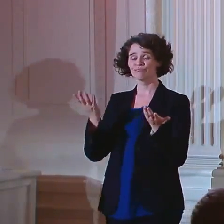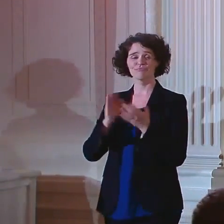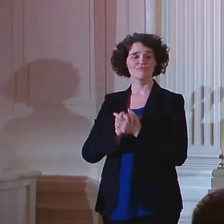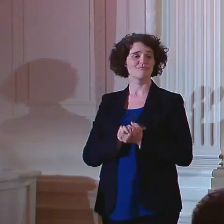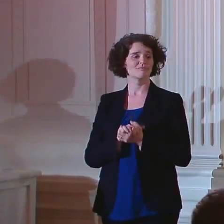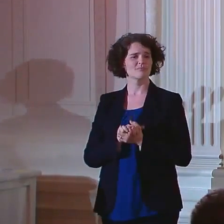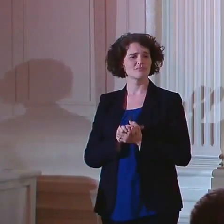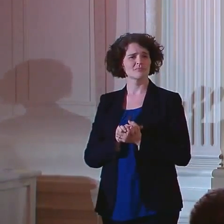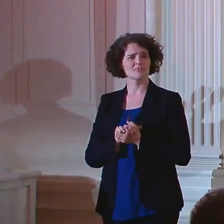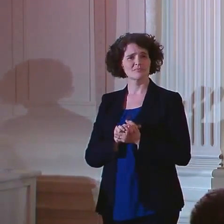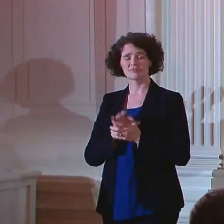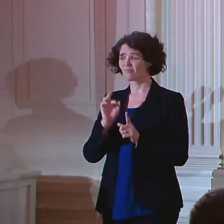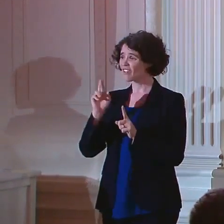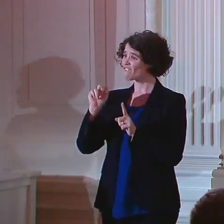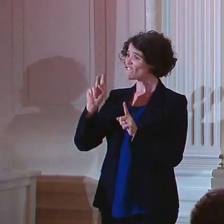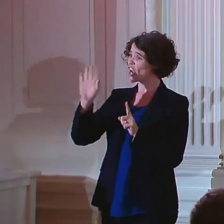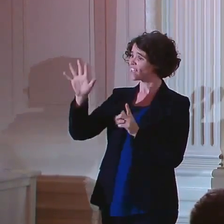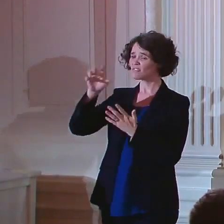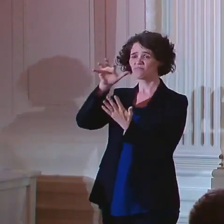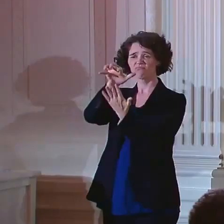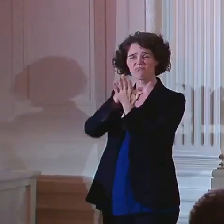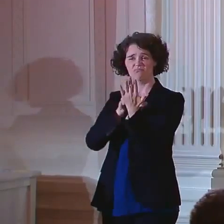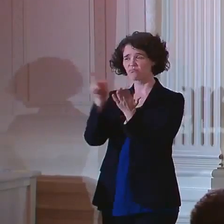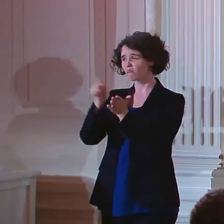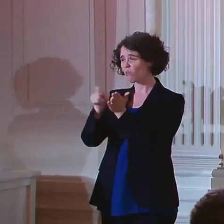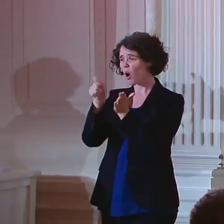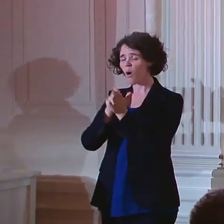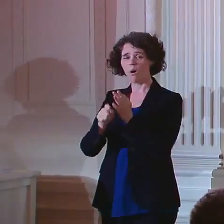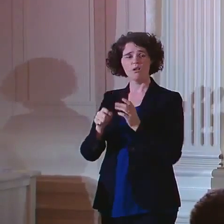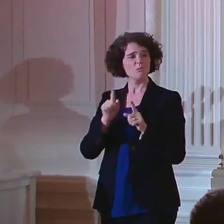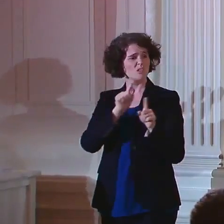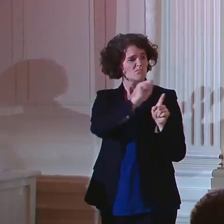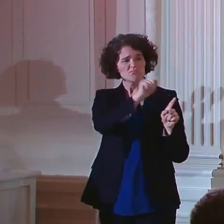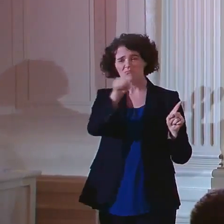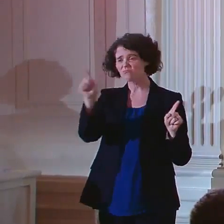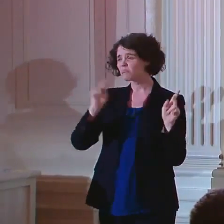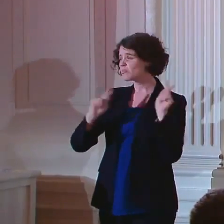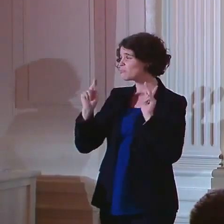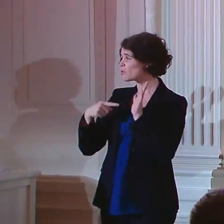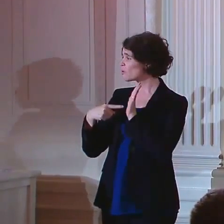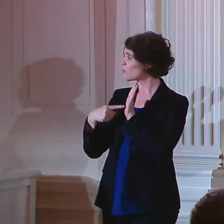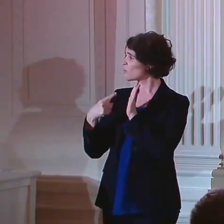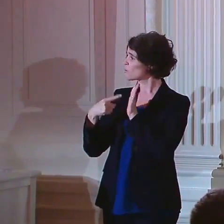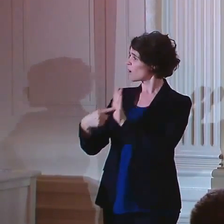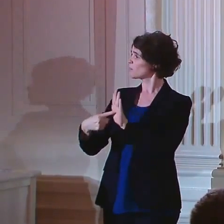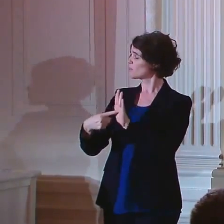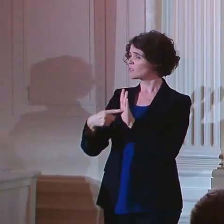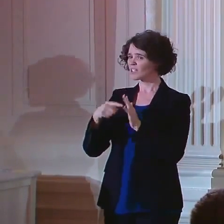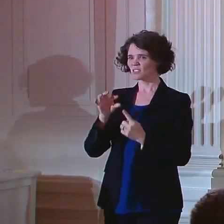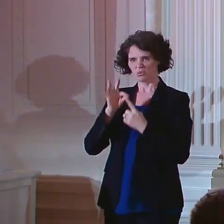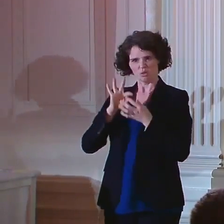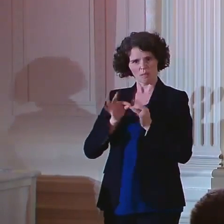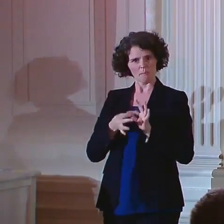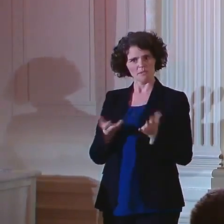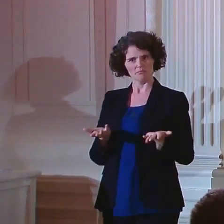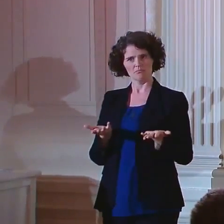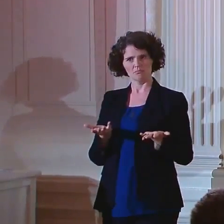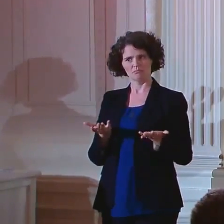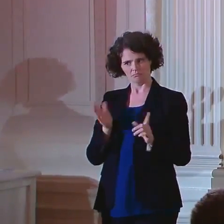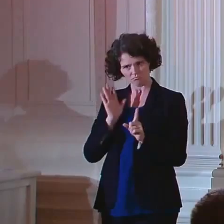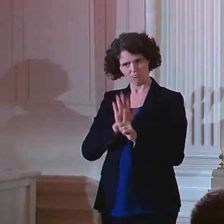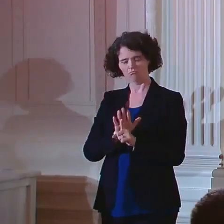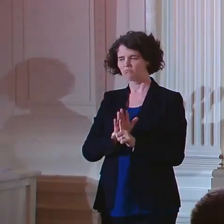So what Frank wrote, what all these people represent, is what the Special Olympics is all about.